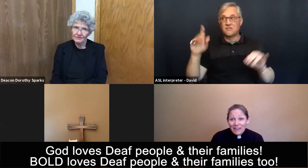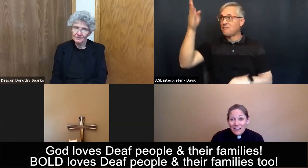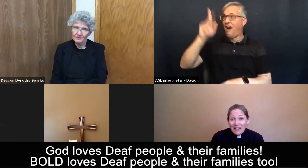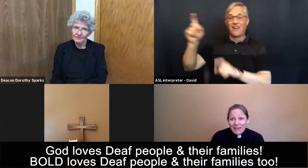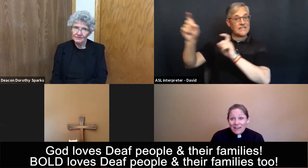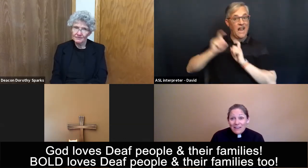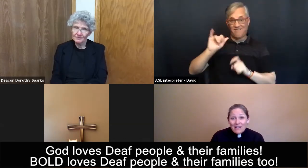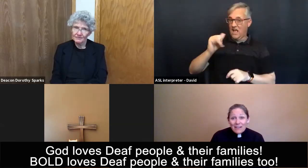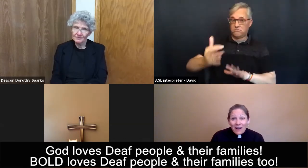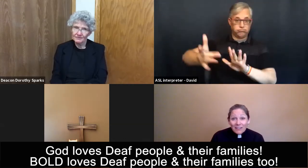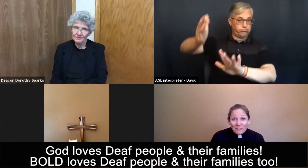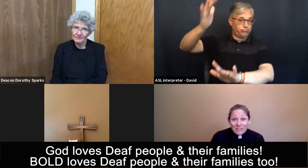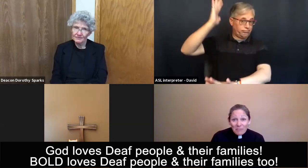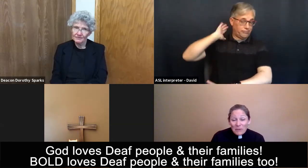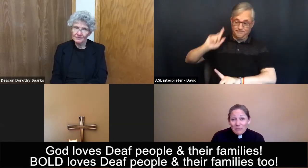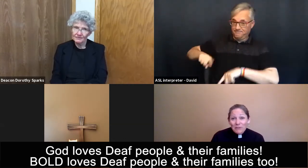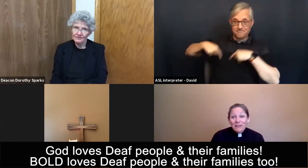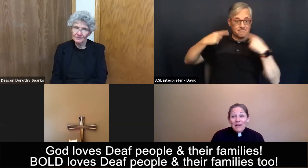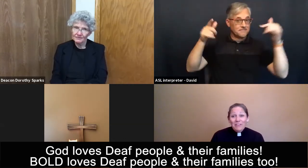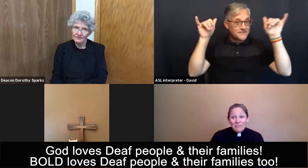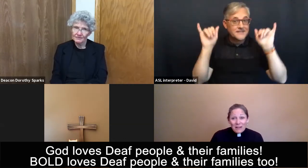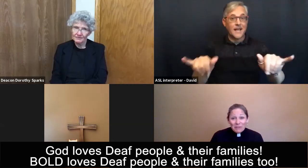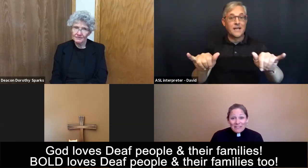God loves deaf people and their families